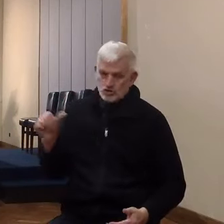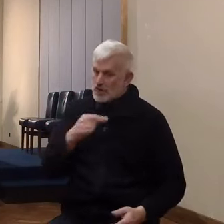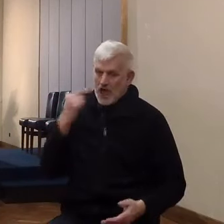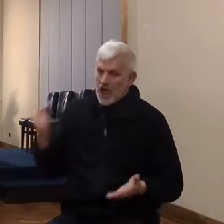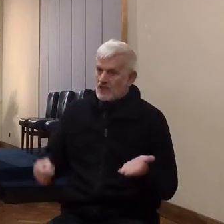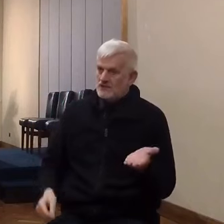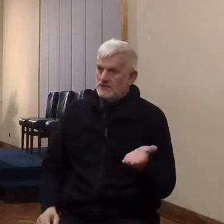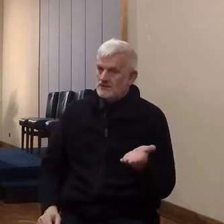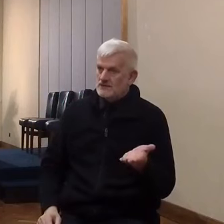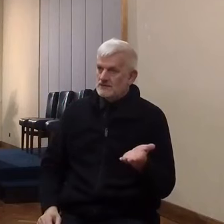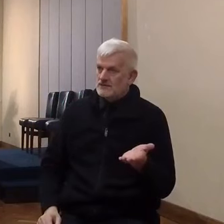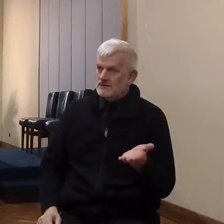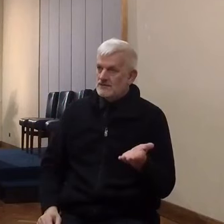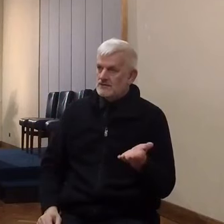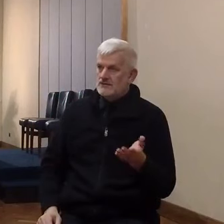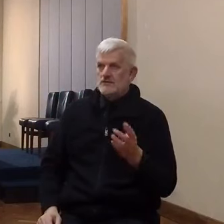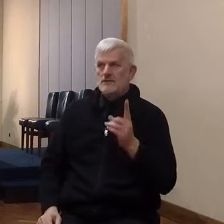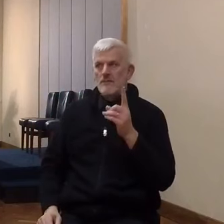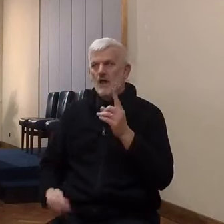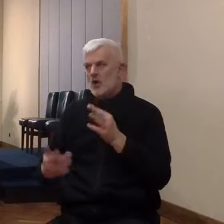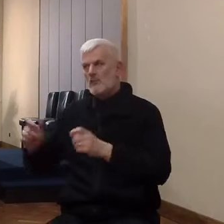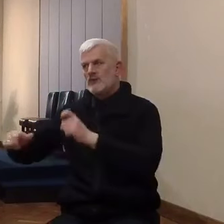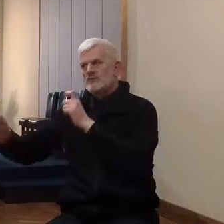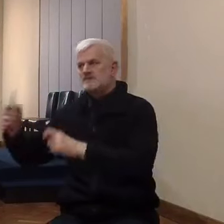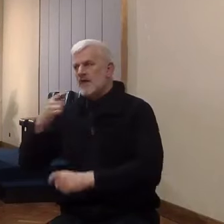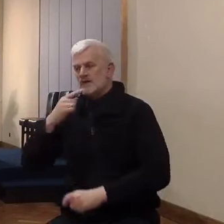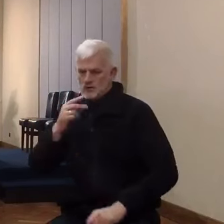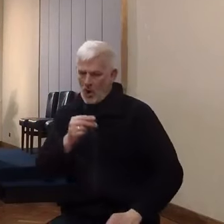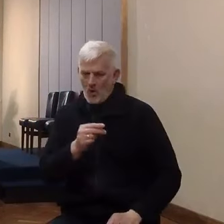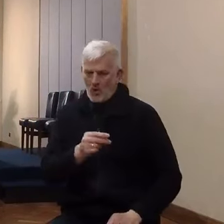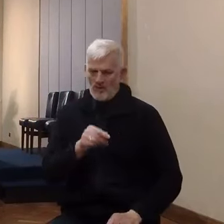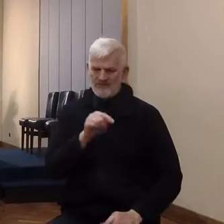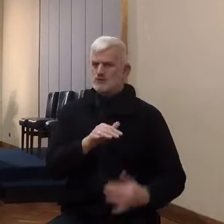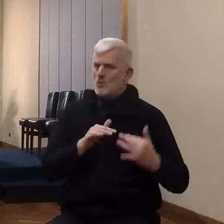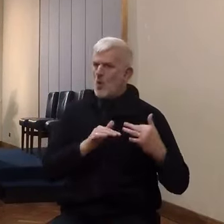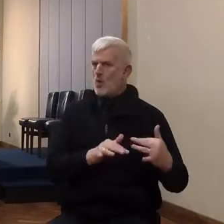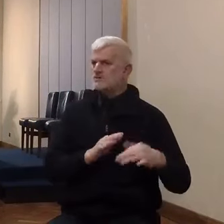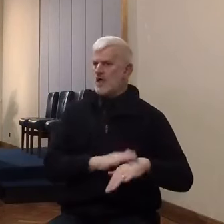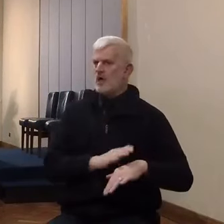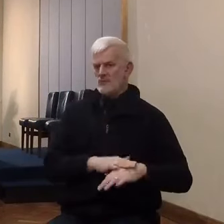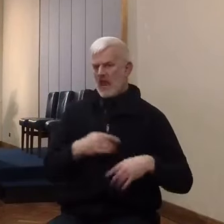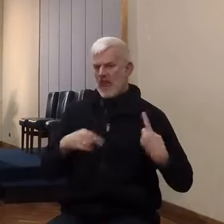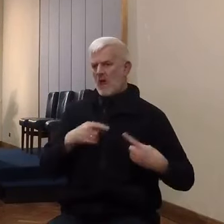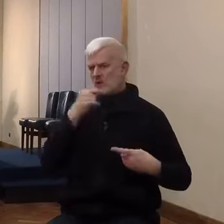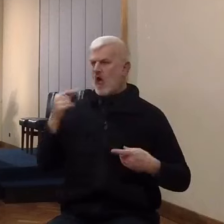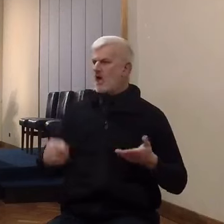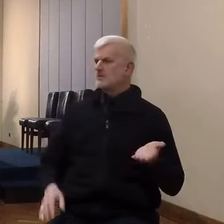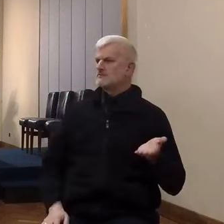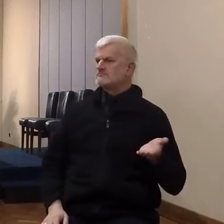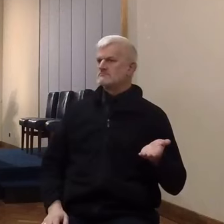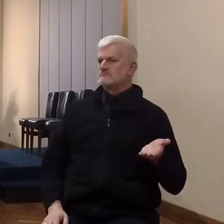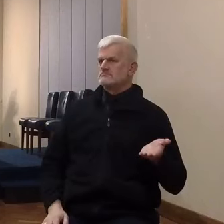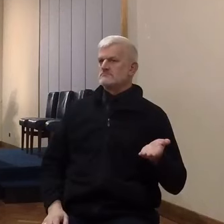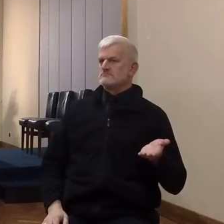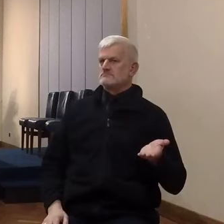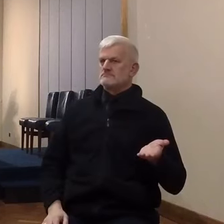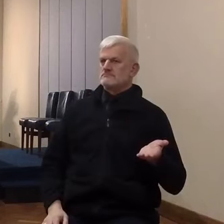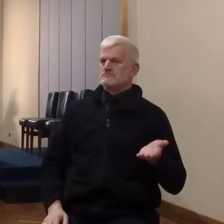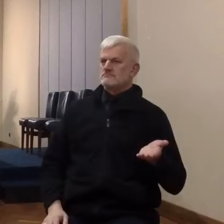this was war. These people, the spies, would die, surely, almost immediately when